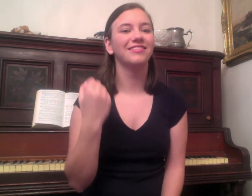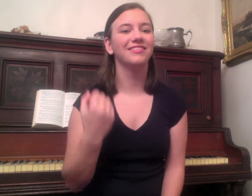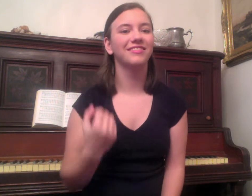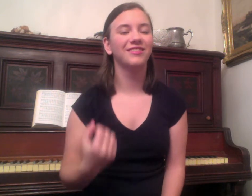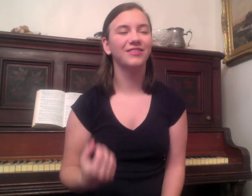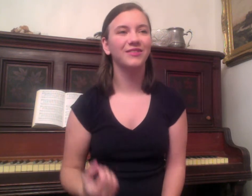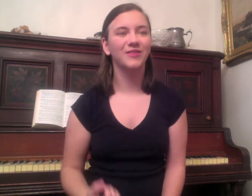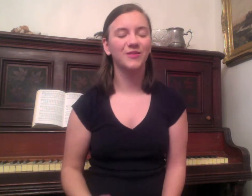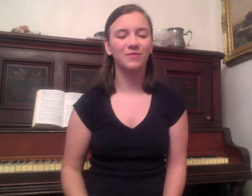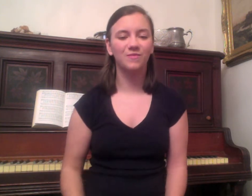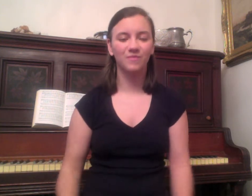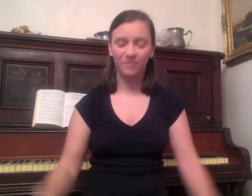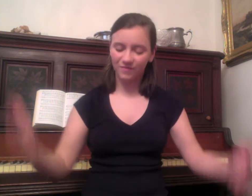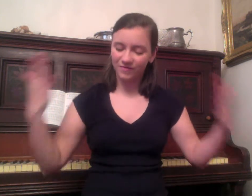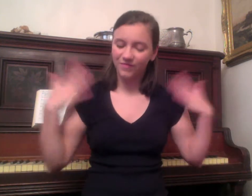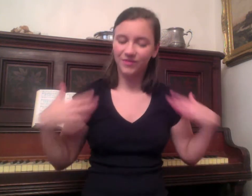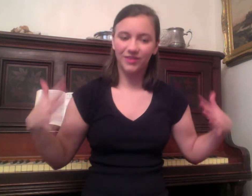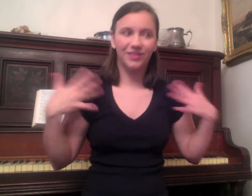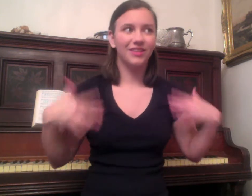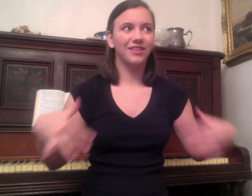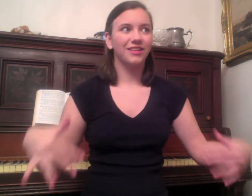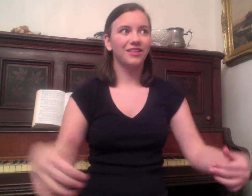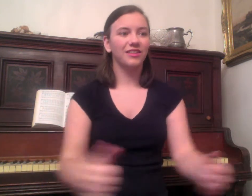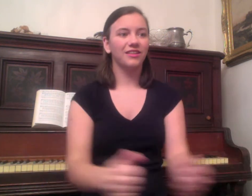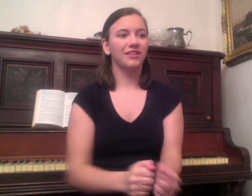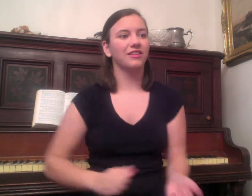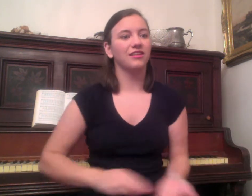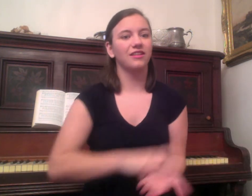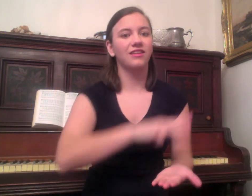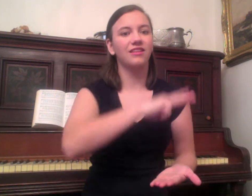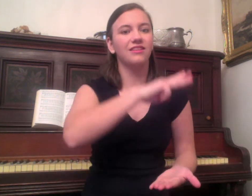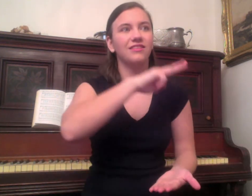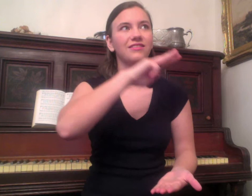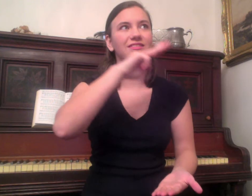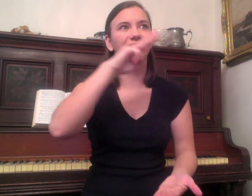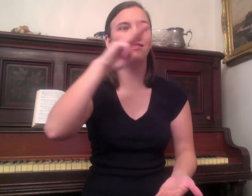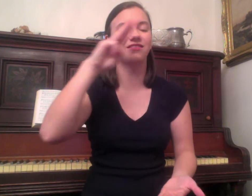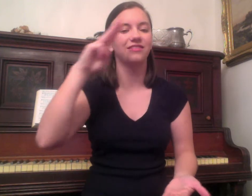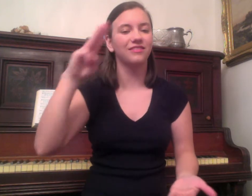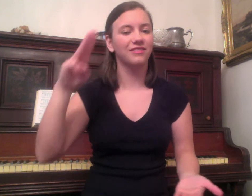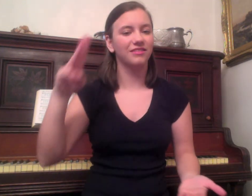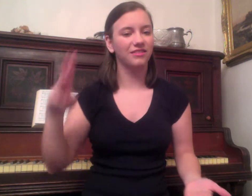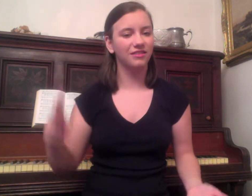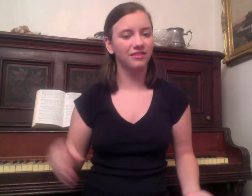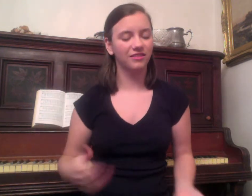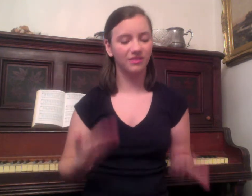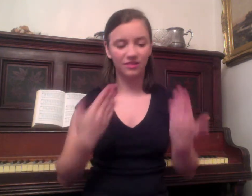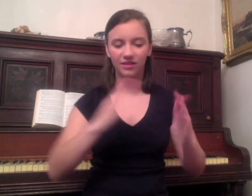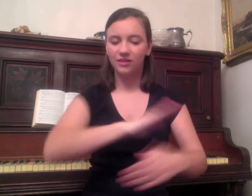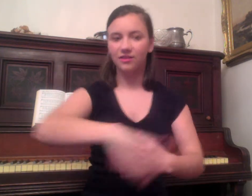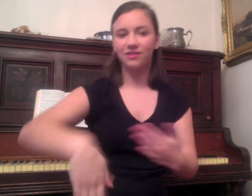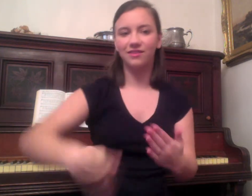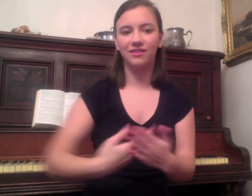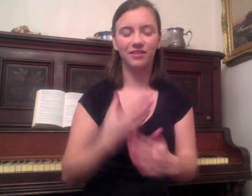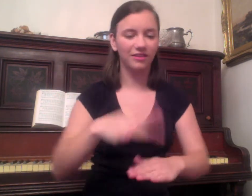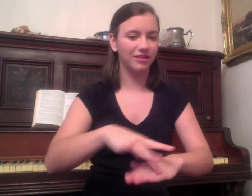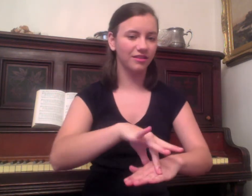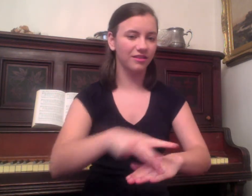clothed in majesty, and all the